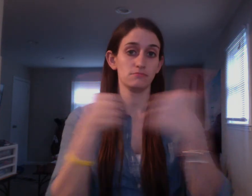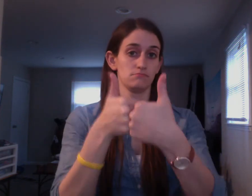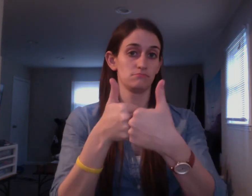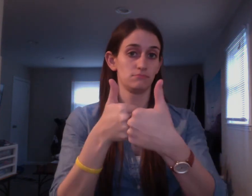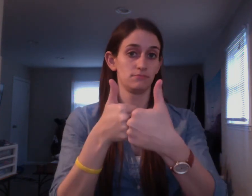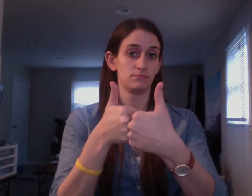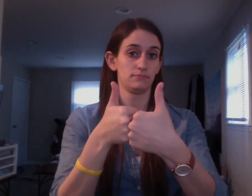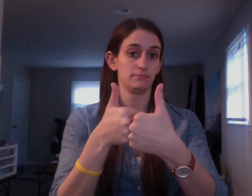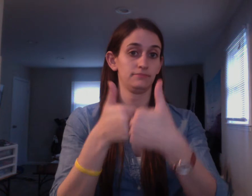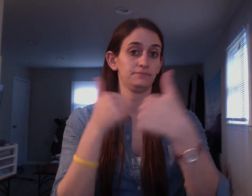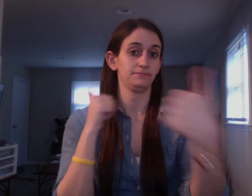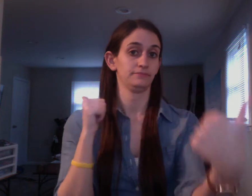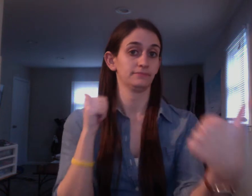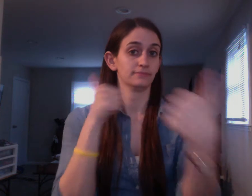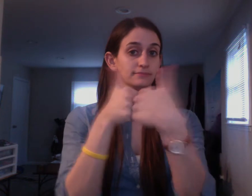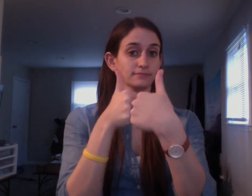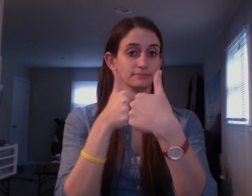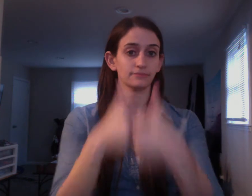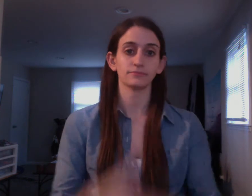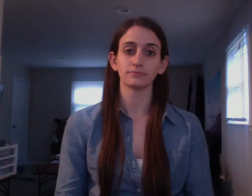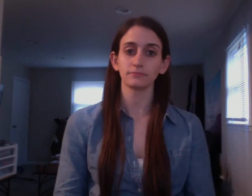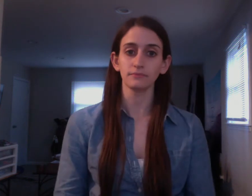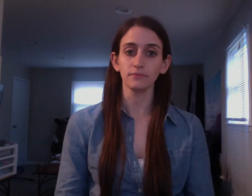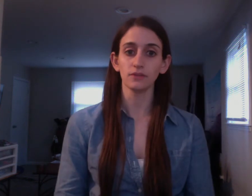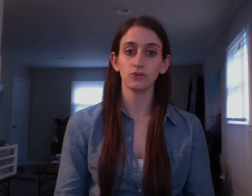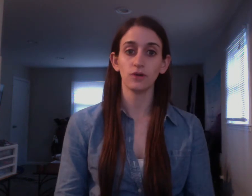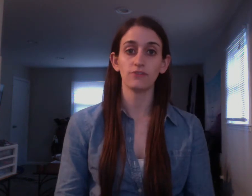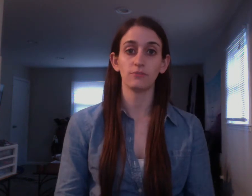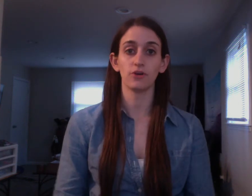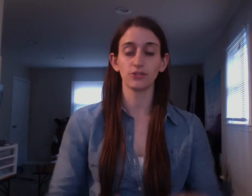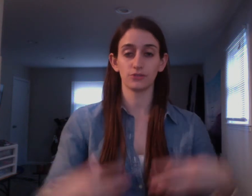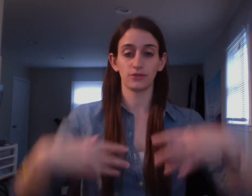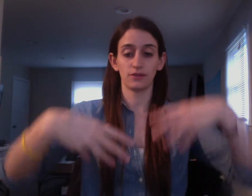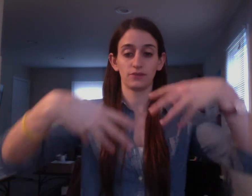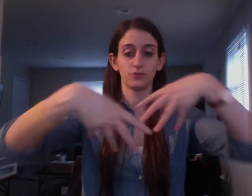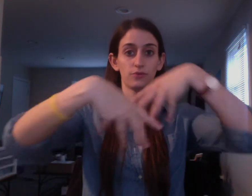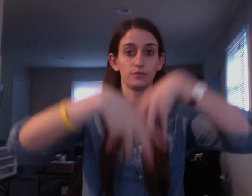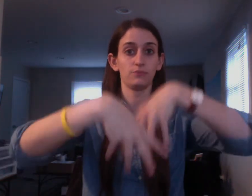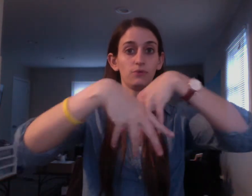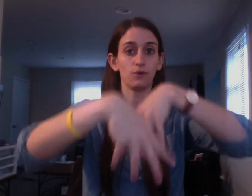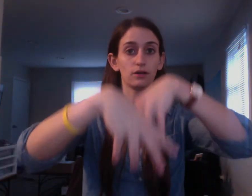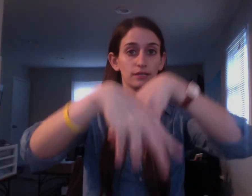you have a march, so think of these are all the people walking.